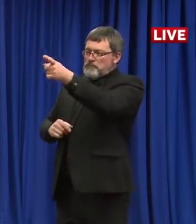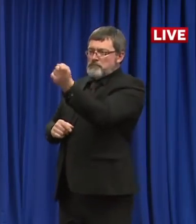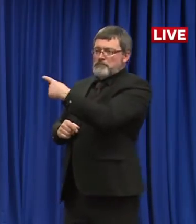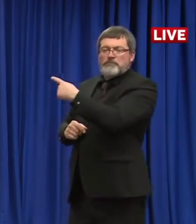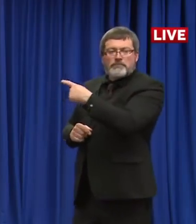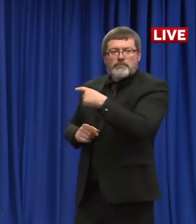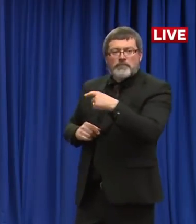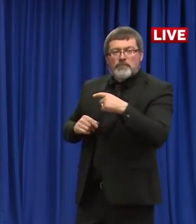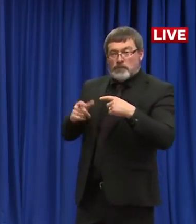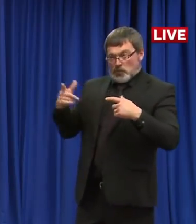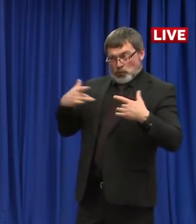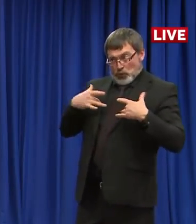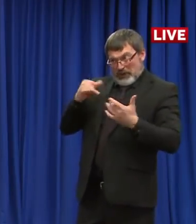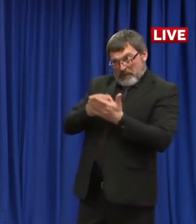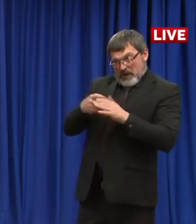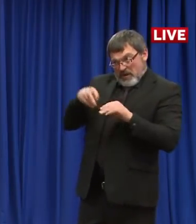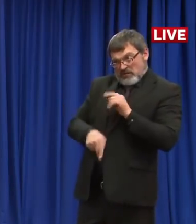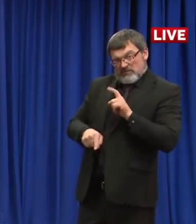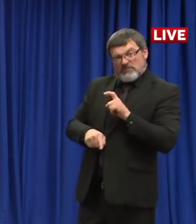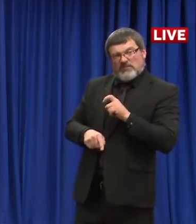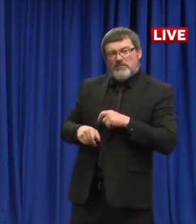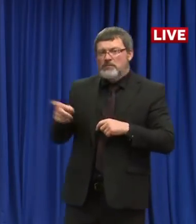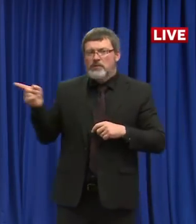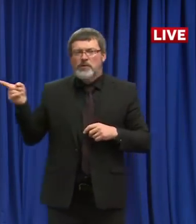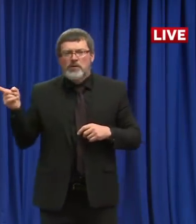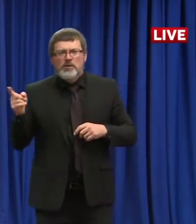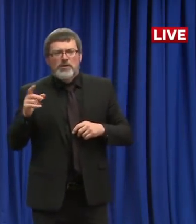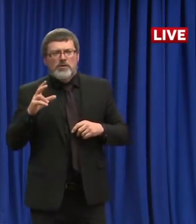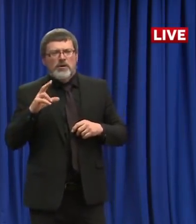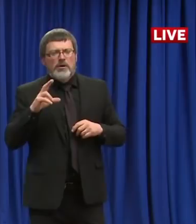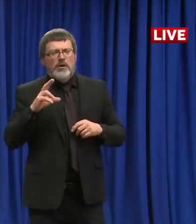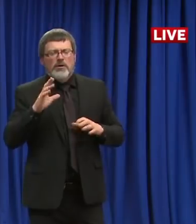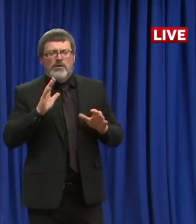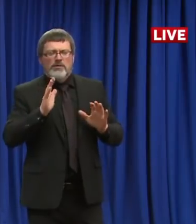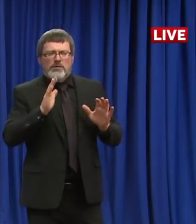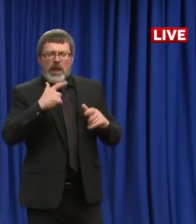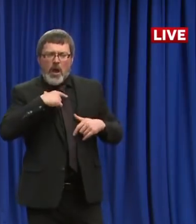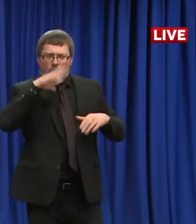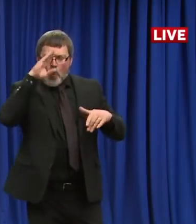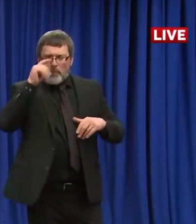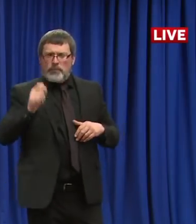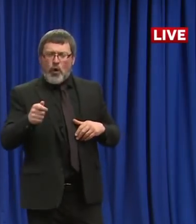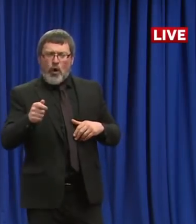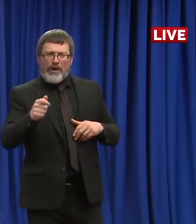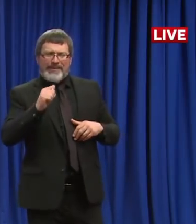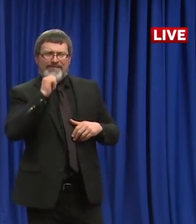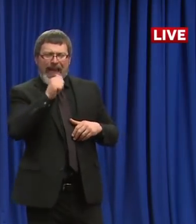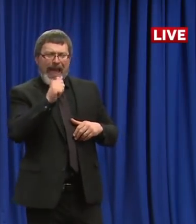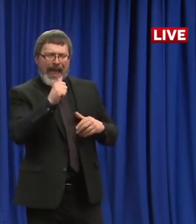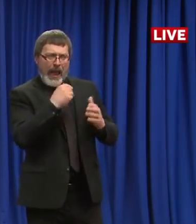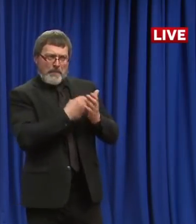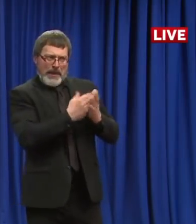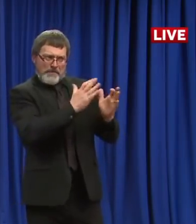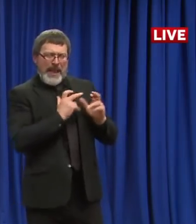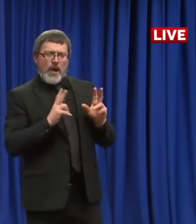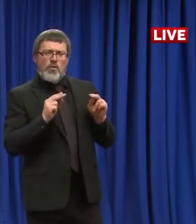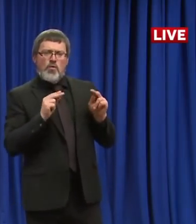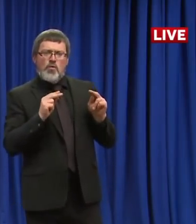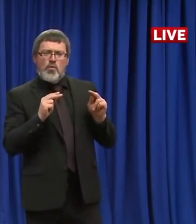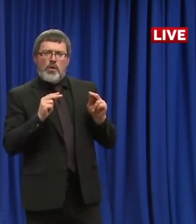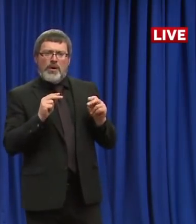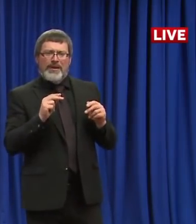out. We're not going to claw that back. I don't think. would hope a judge wouldn't ask for that. Again, we don't anticipate this happening because the executive powers